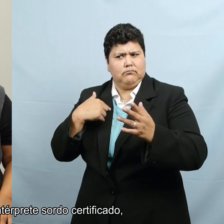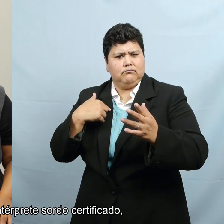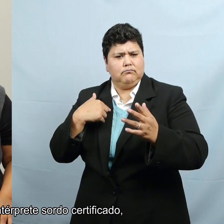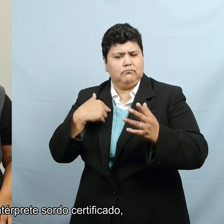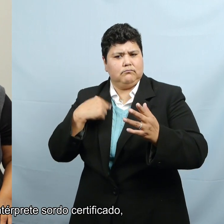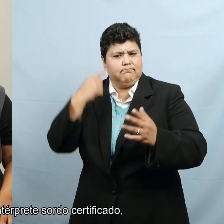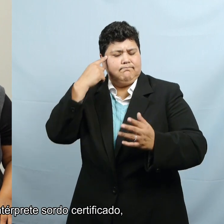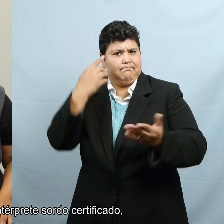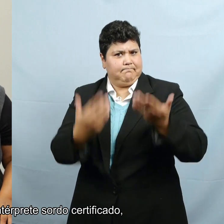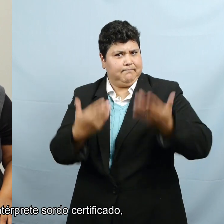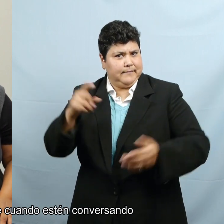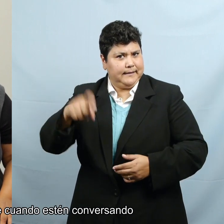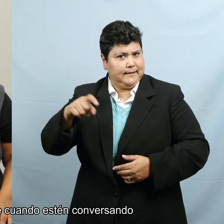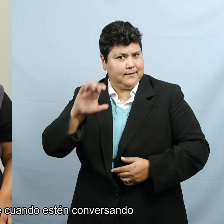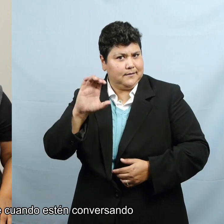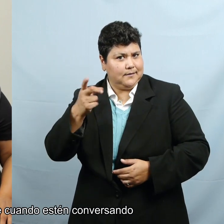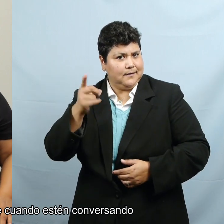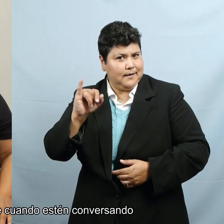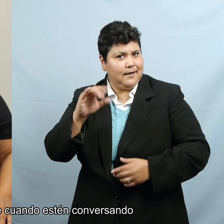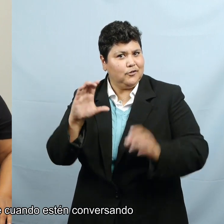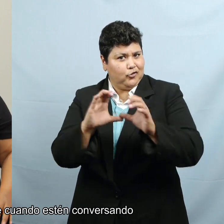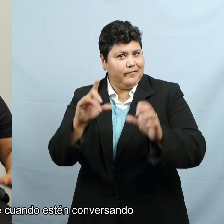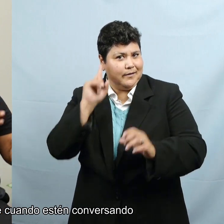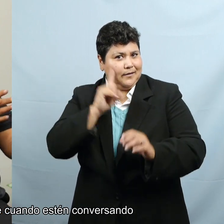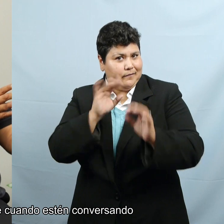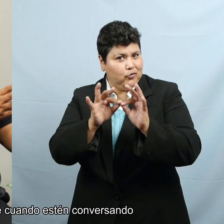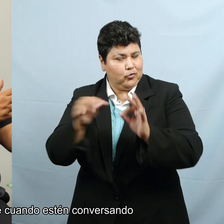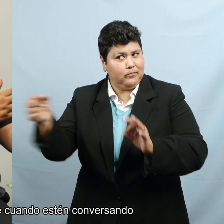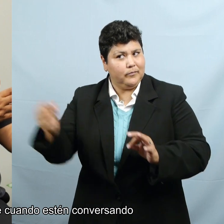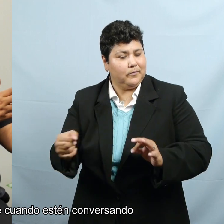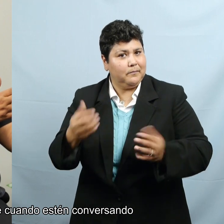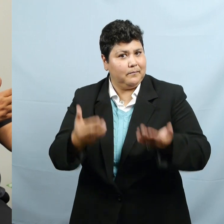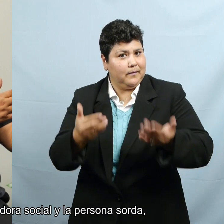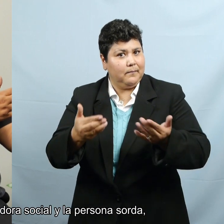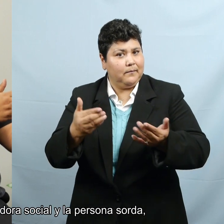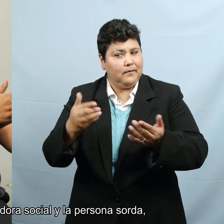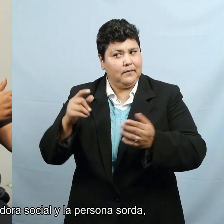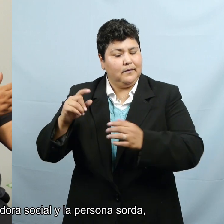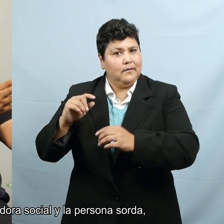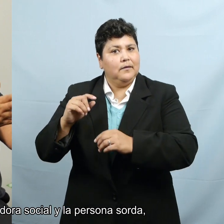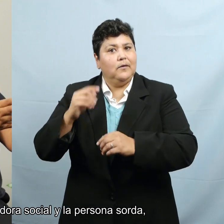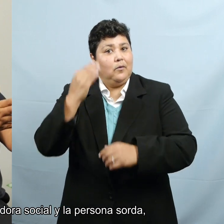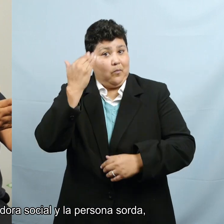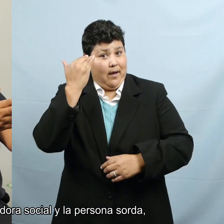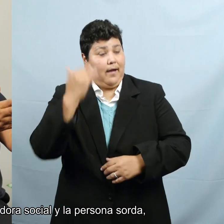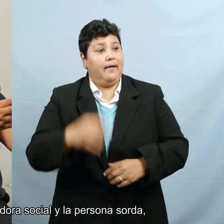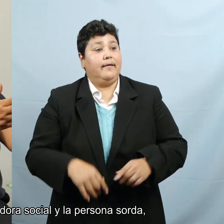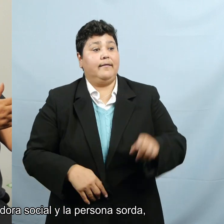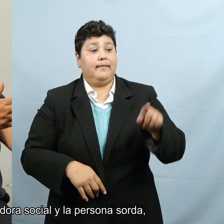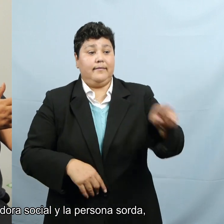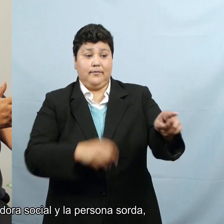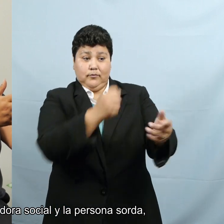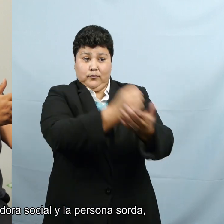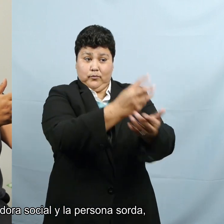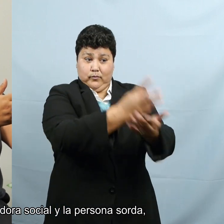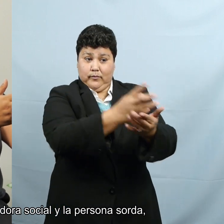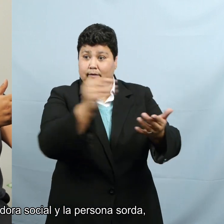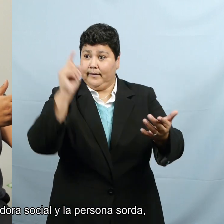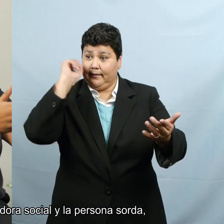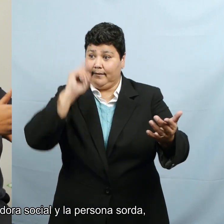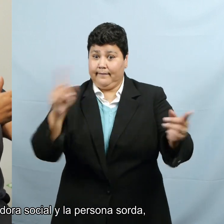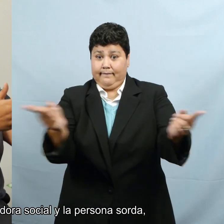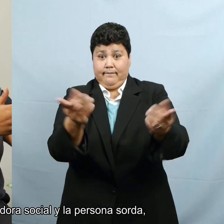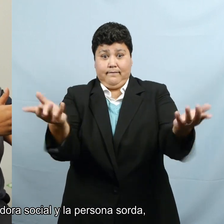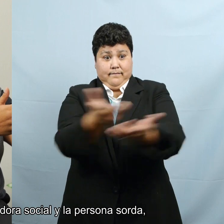for a, uh, certified deaf interpreter because when the conversation between the social worker and the deaf person, uh,